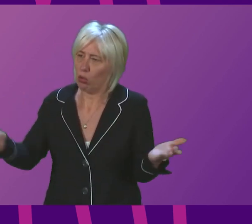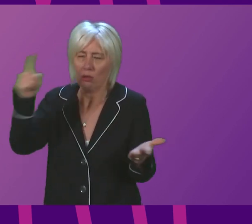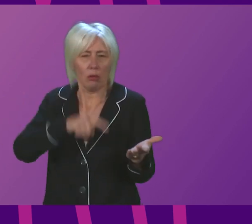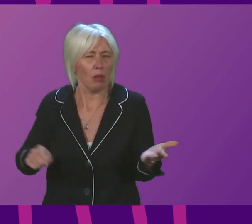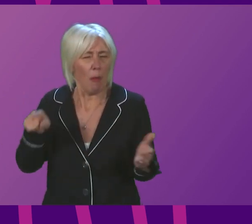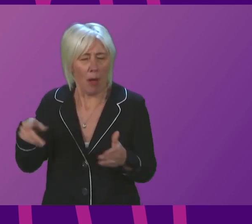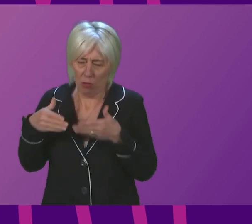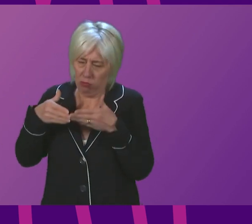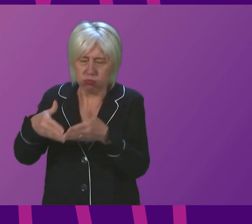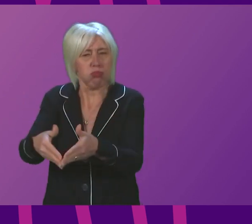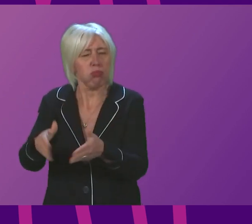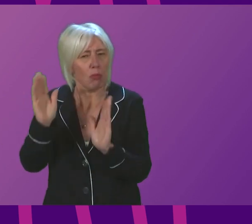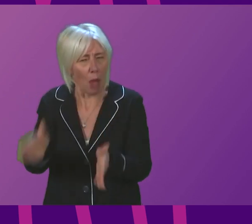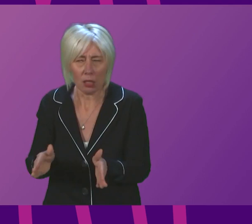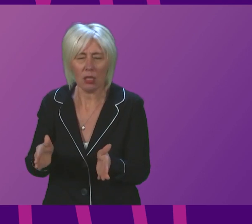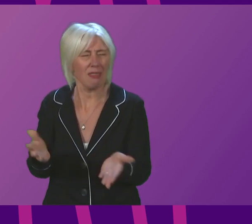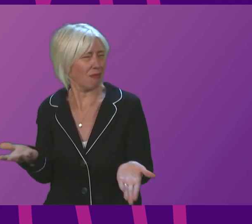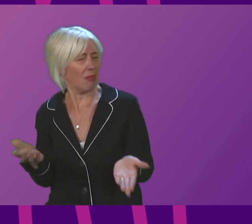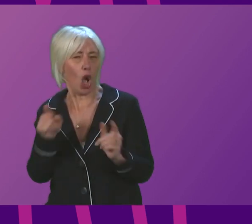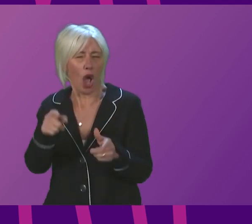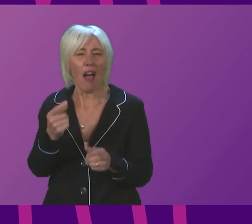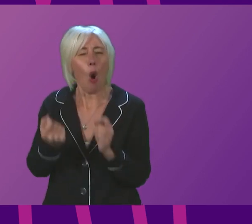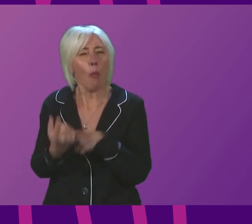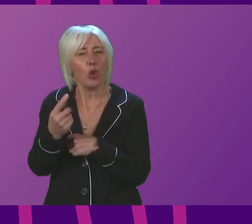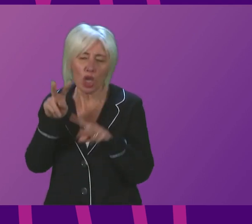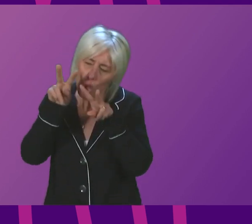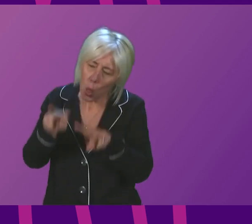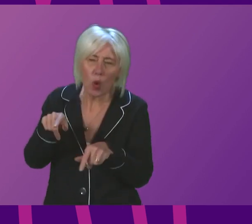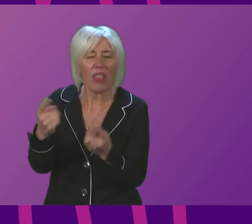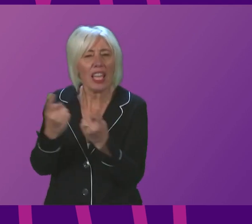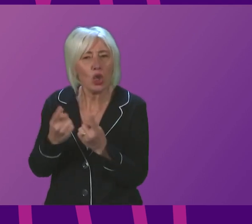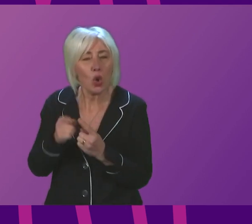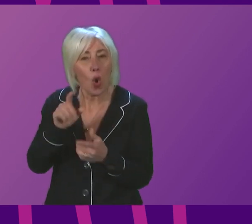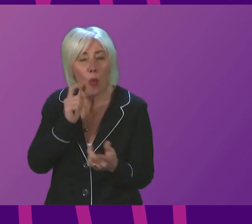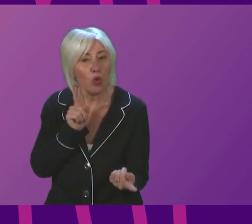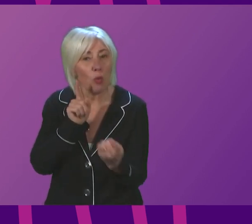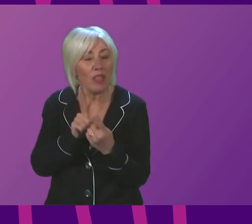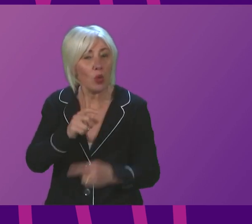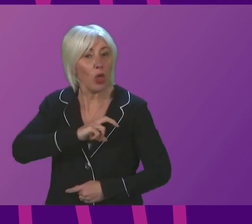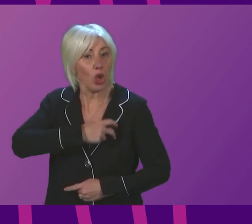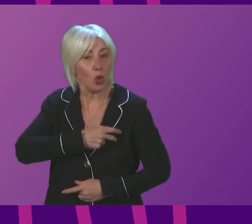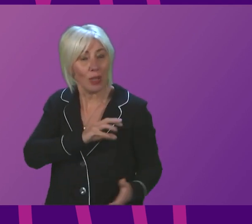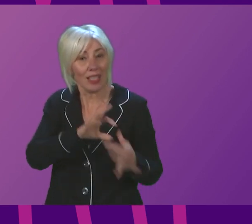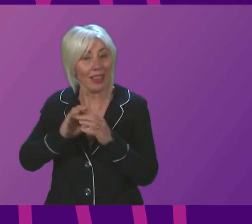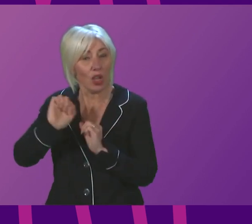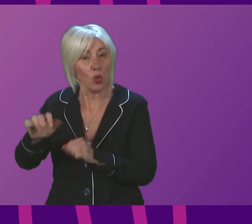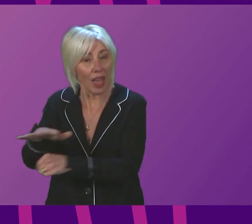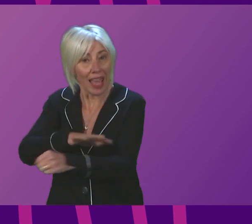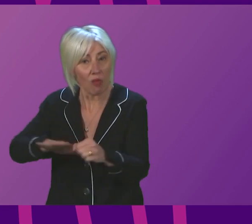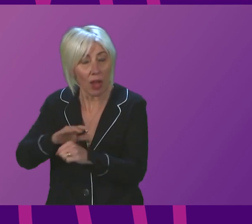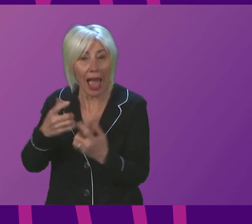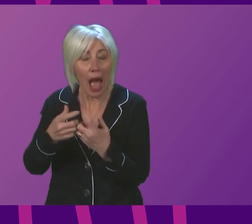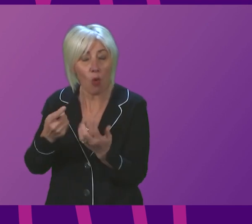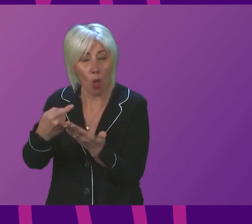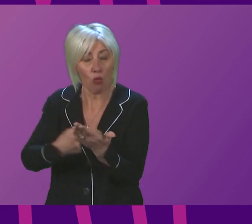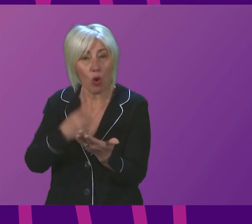First Minister had the opportunity to look at this issue and would she be willing to meet with the relevant trade unions to discuss how rules can be made